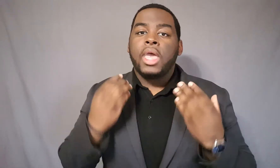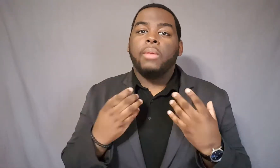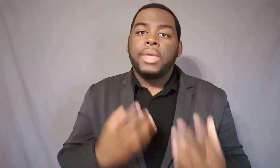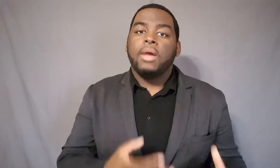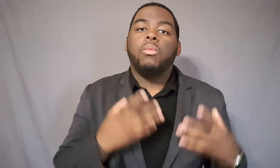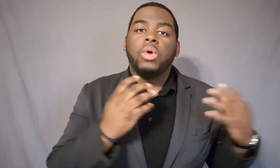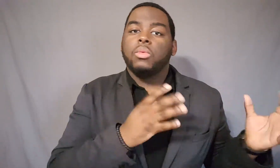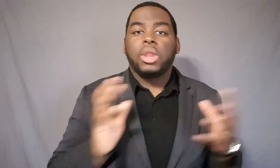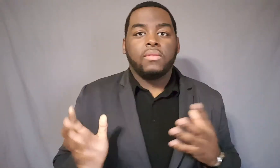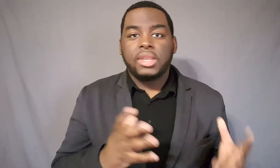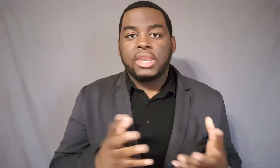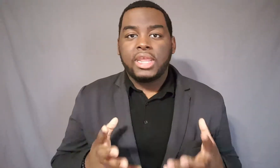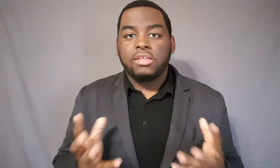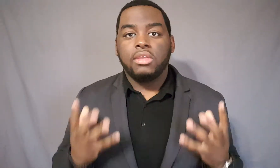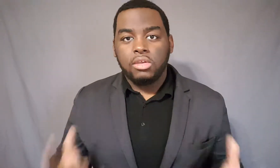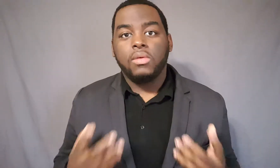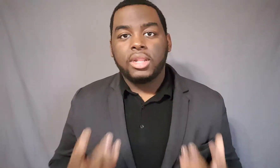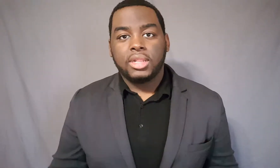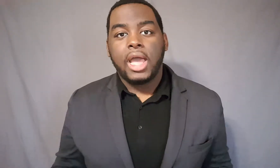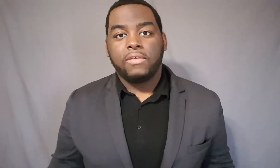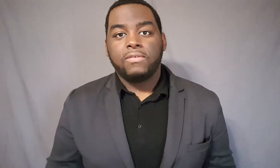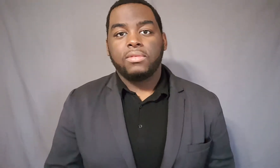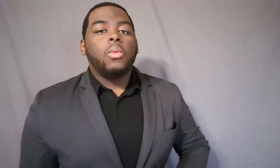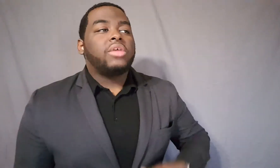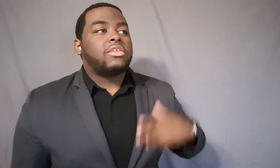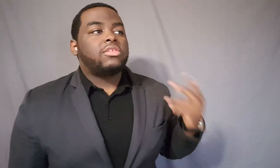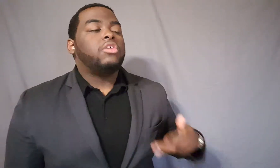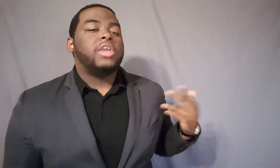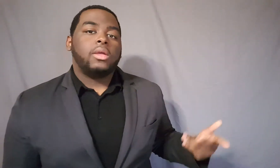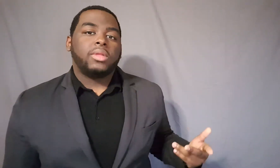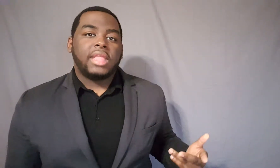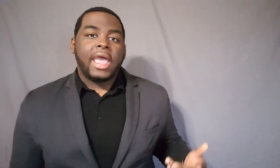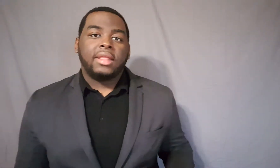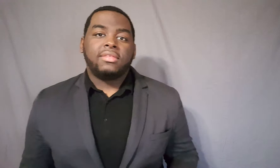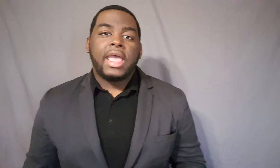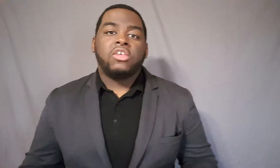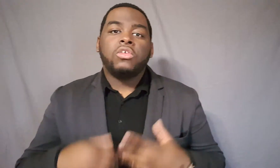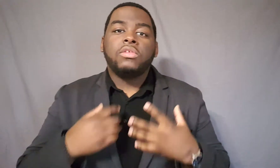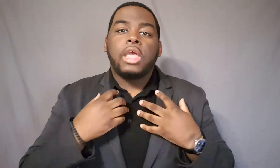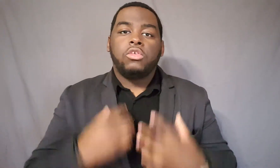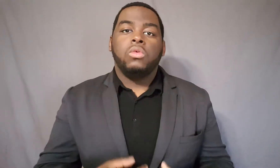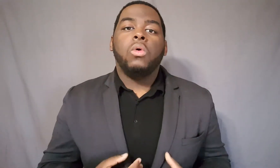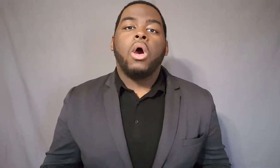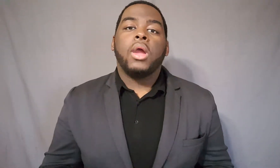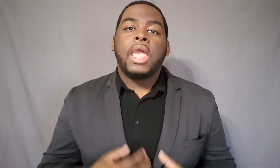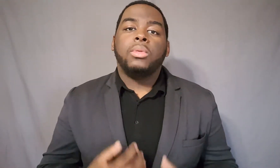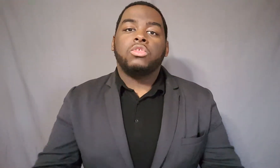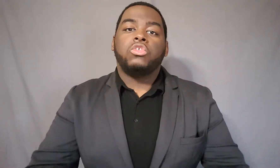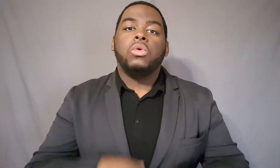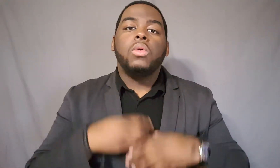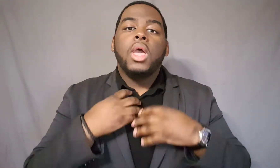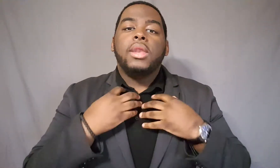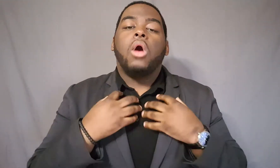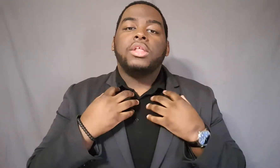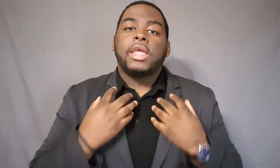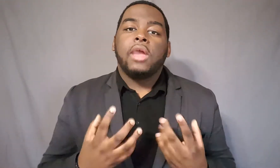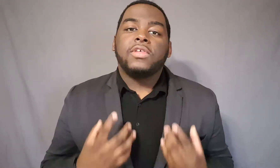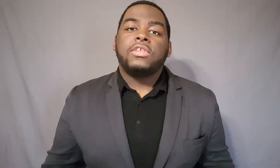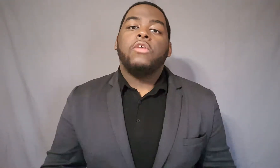help him with whatever he needs to do in life. And what's associated with that is that it shows that you are able to not only take care of yourself,